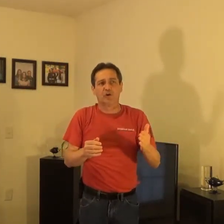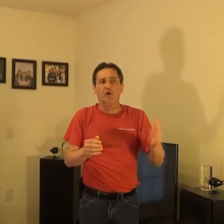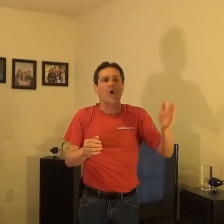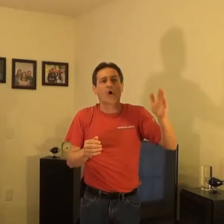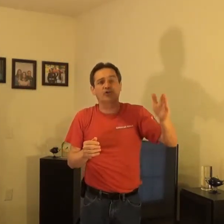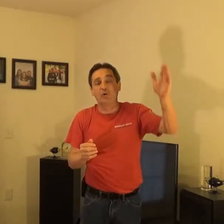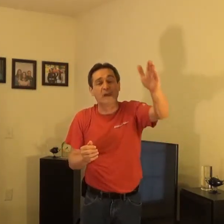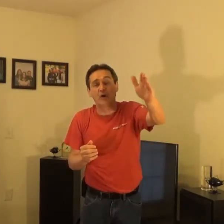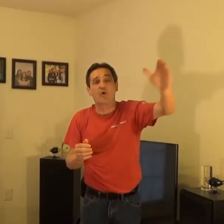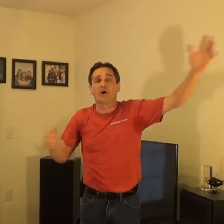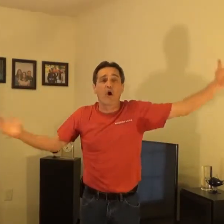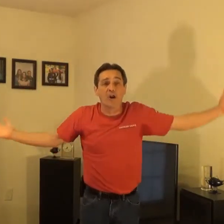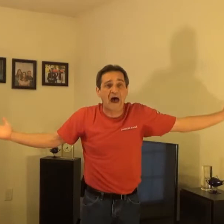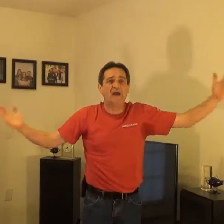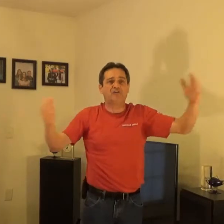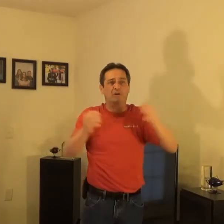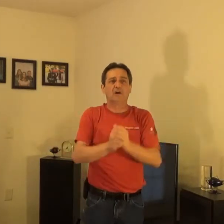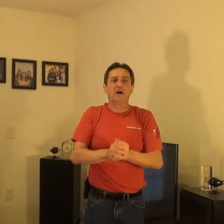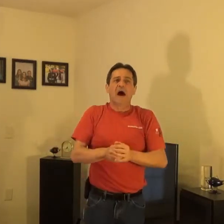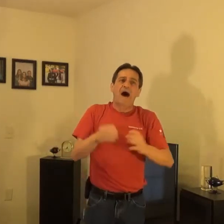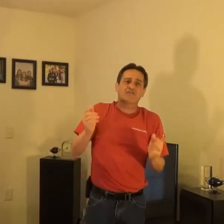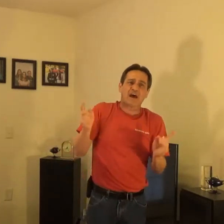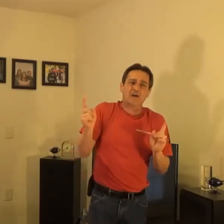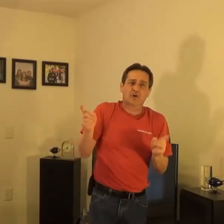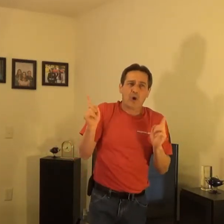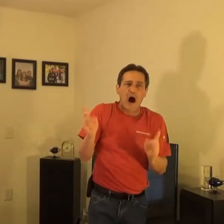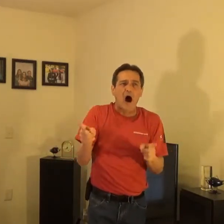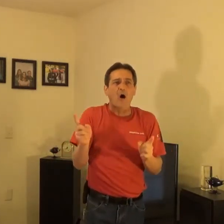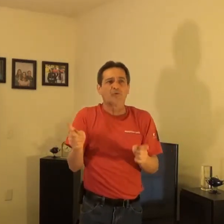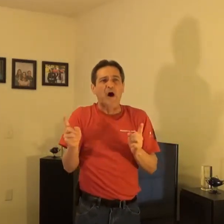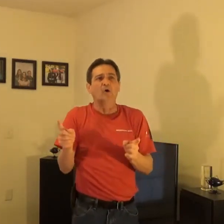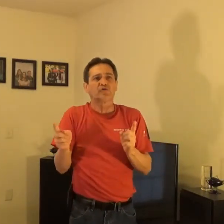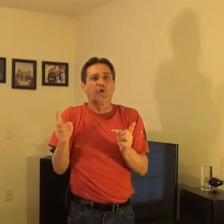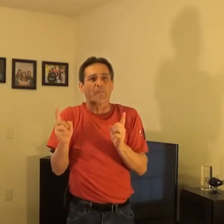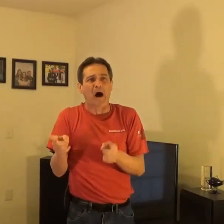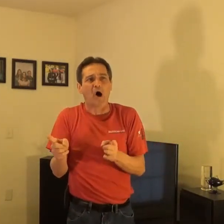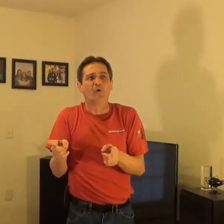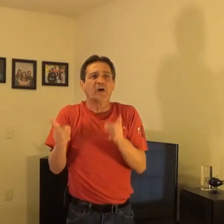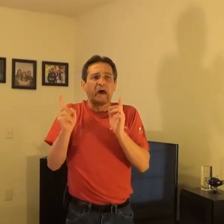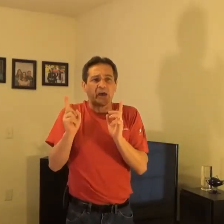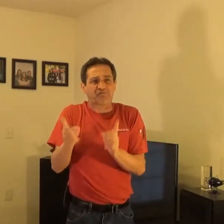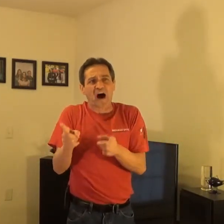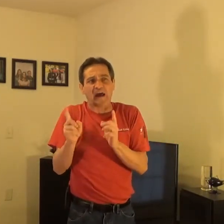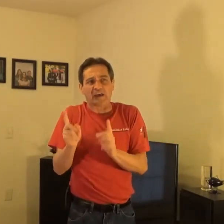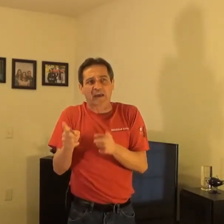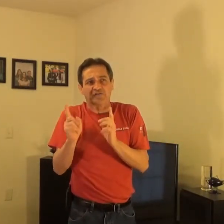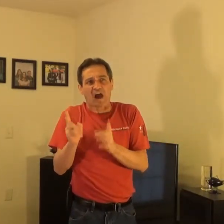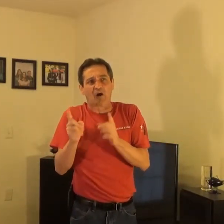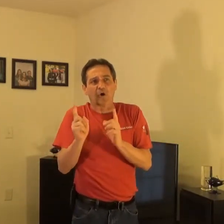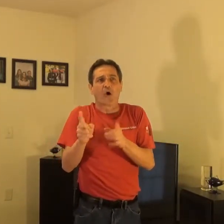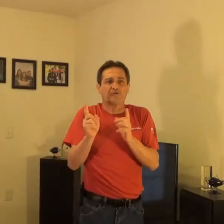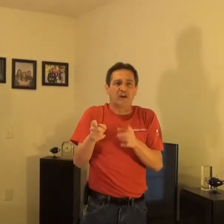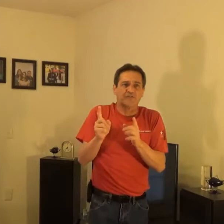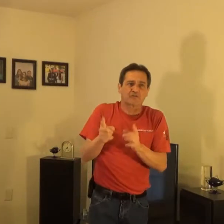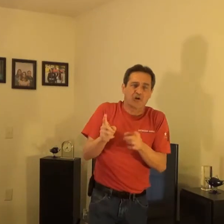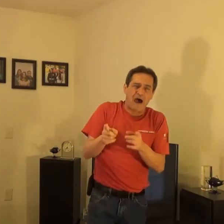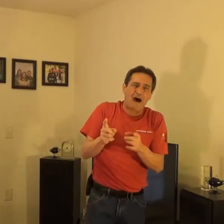you or to anyone or nation. I say unto all those who oppose and fight against our Lord Jesus Christ